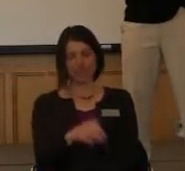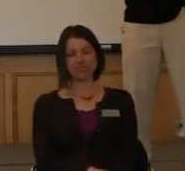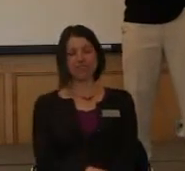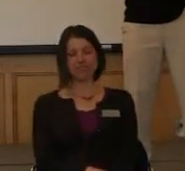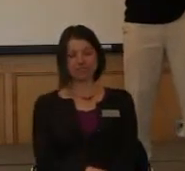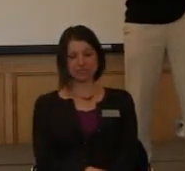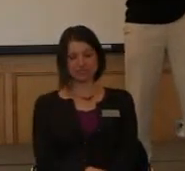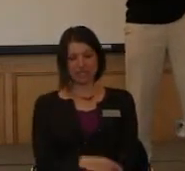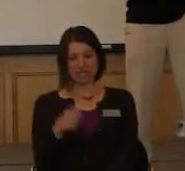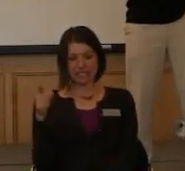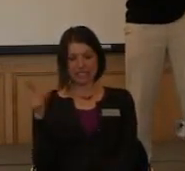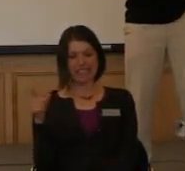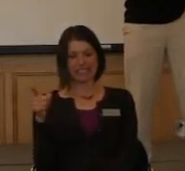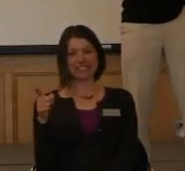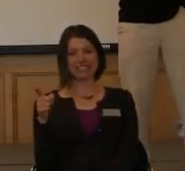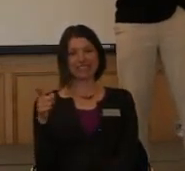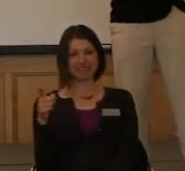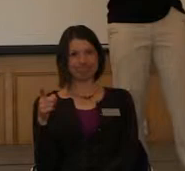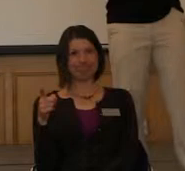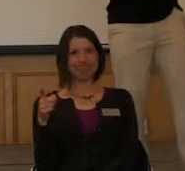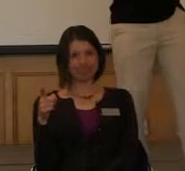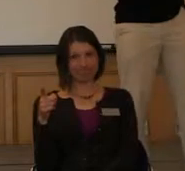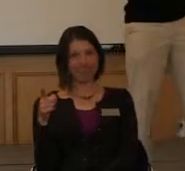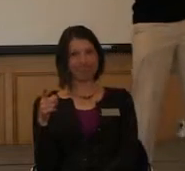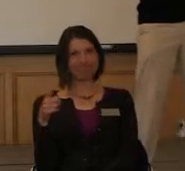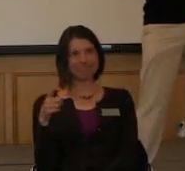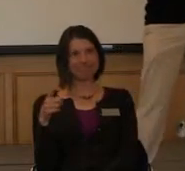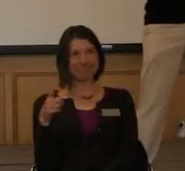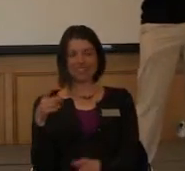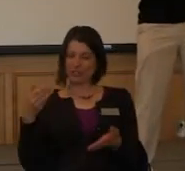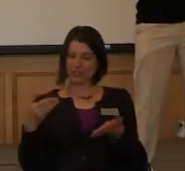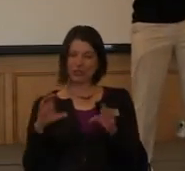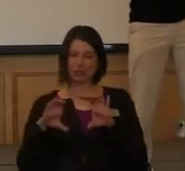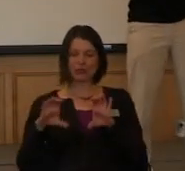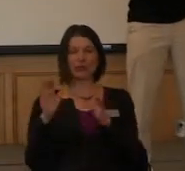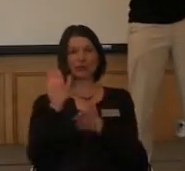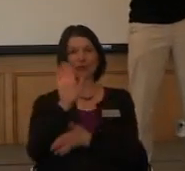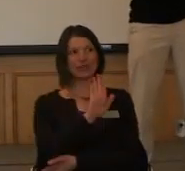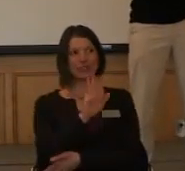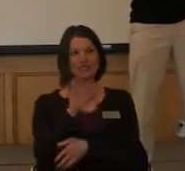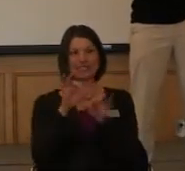her dissertation this summer. So we're catching her right before she goes out into the big world.